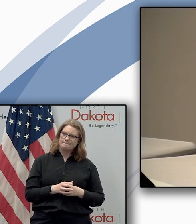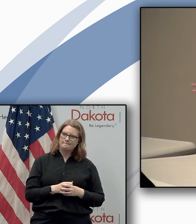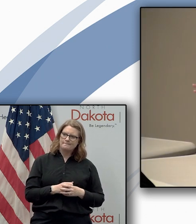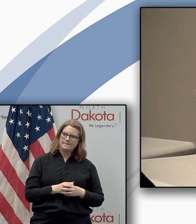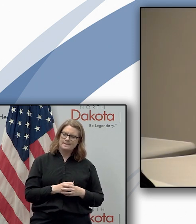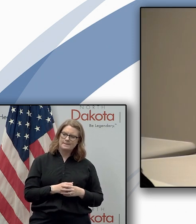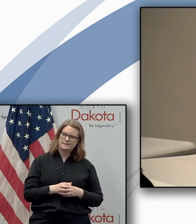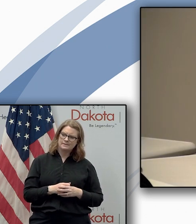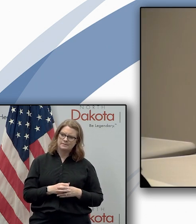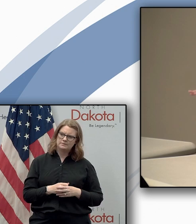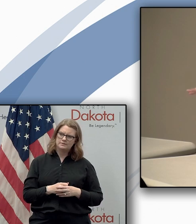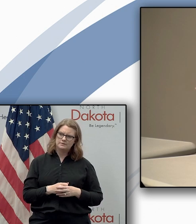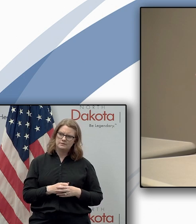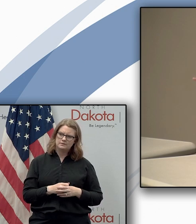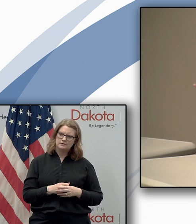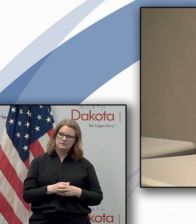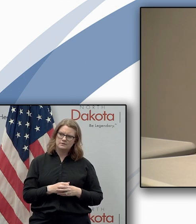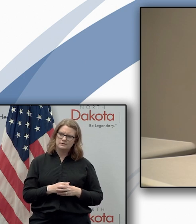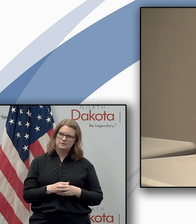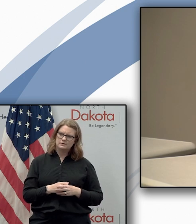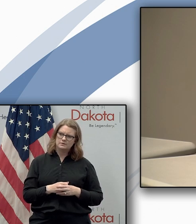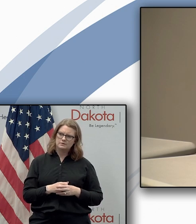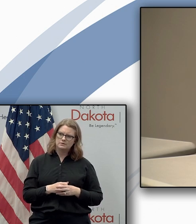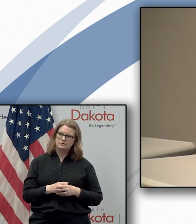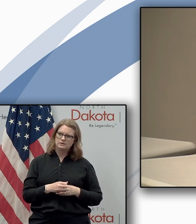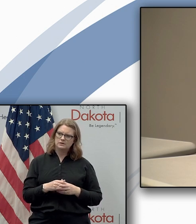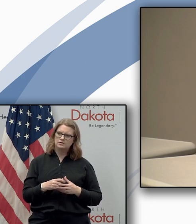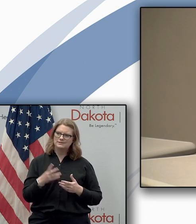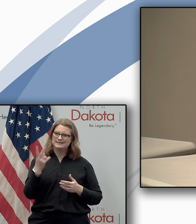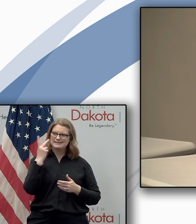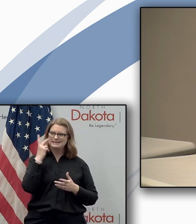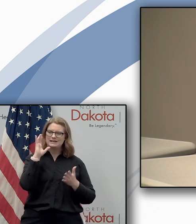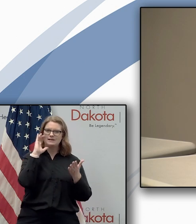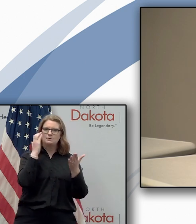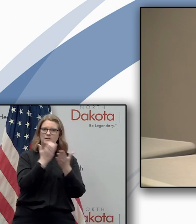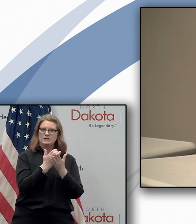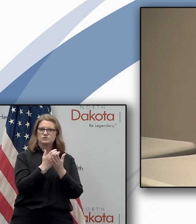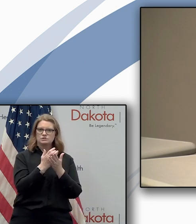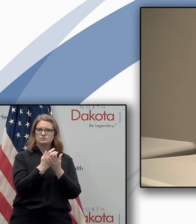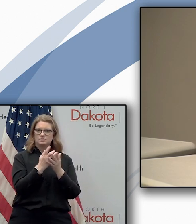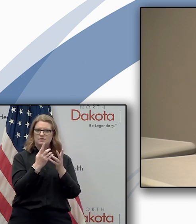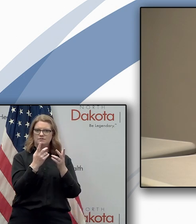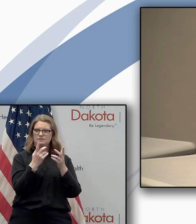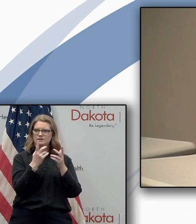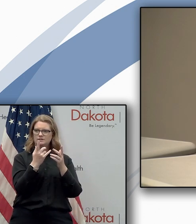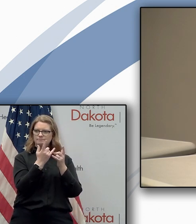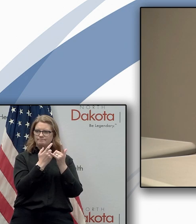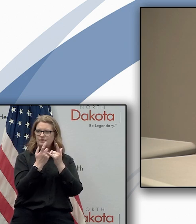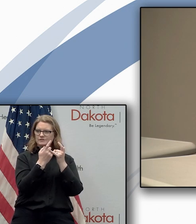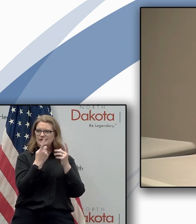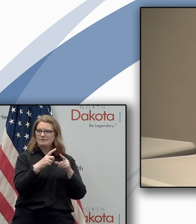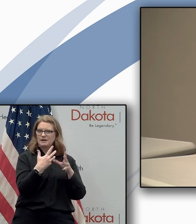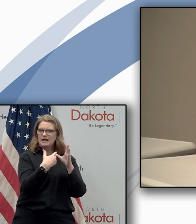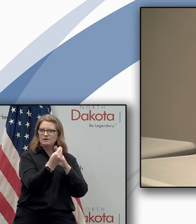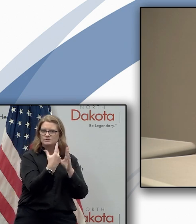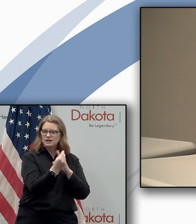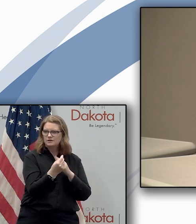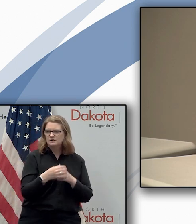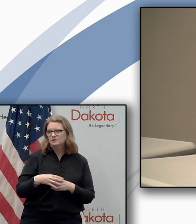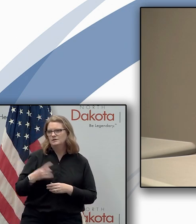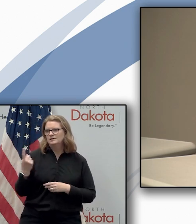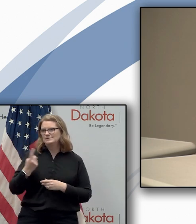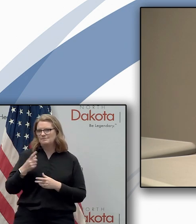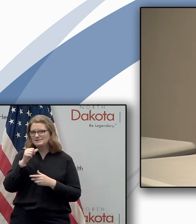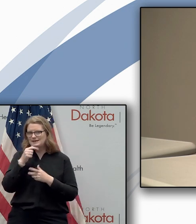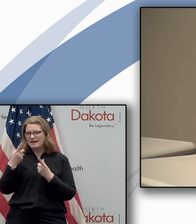you talked today, the governor talked today about the, you know, some of the photos of, of the visitations that are happening outside. We had somebody today tell us it wasn't happening at their place.